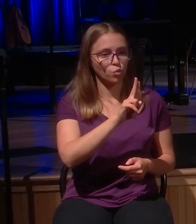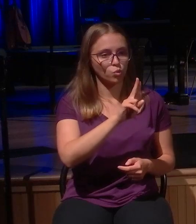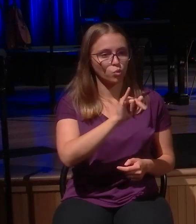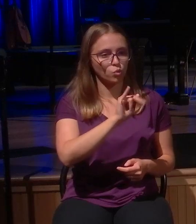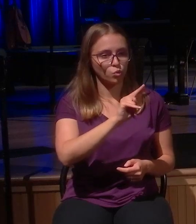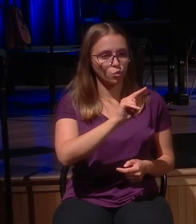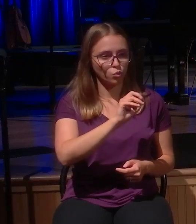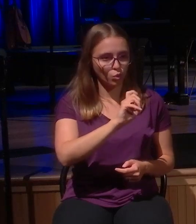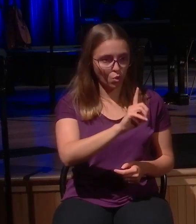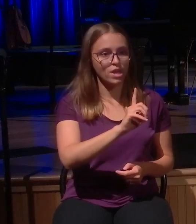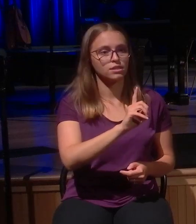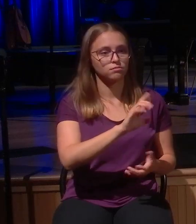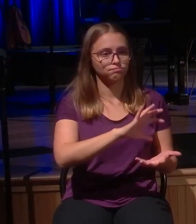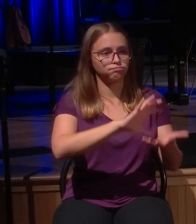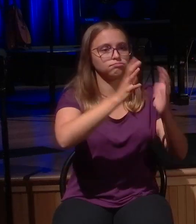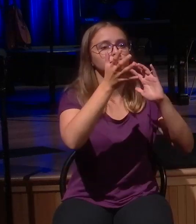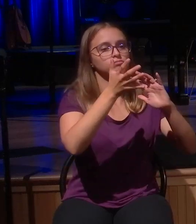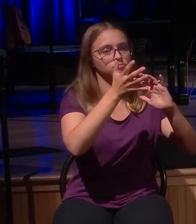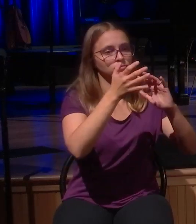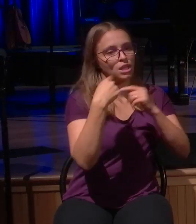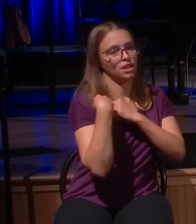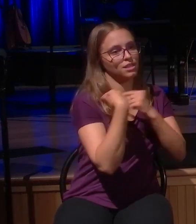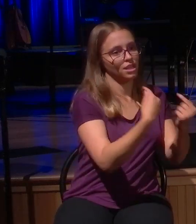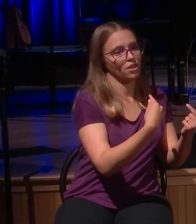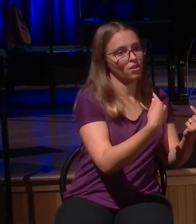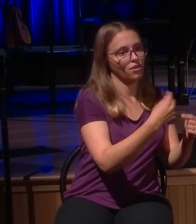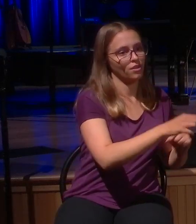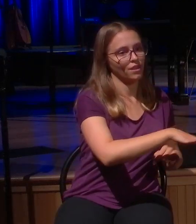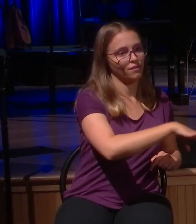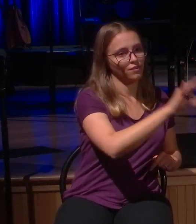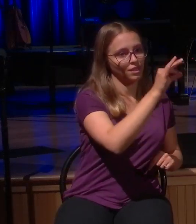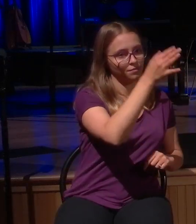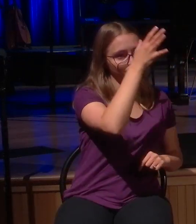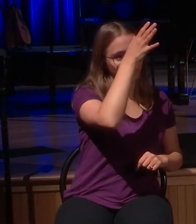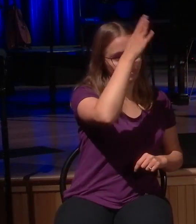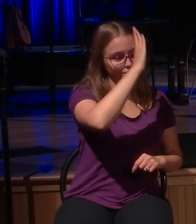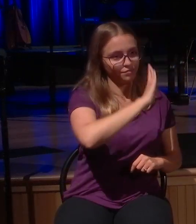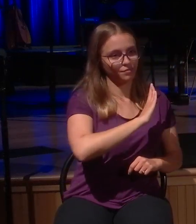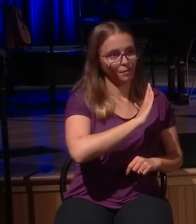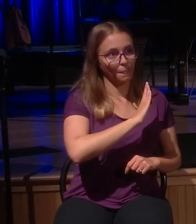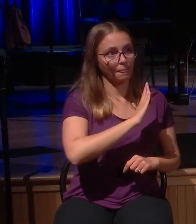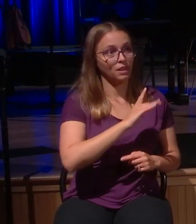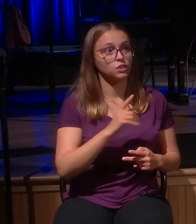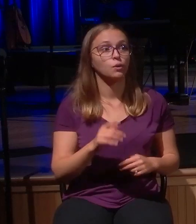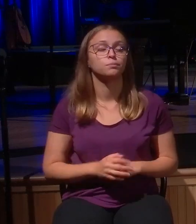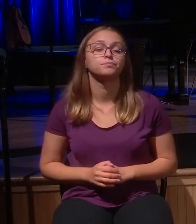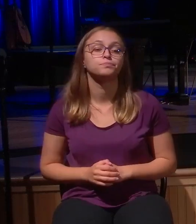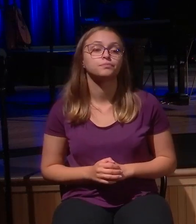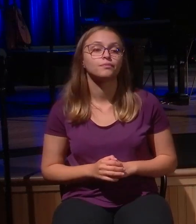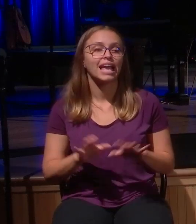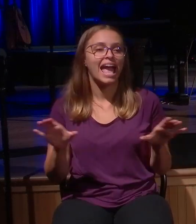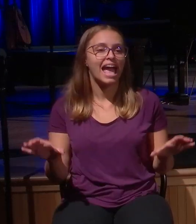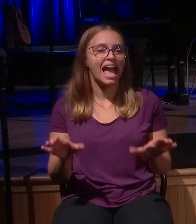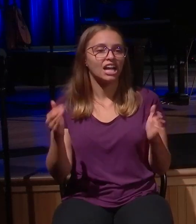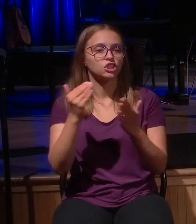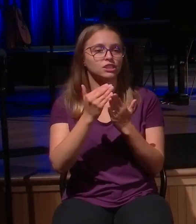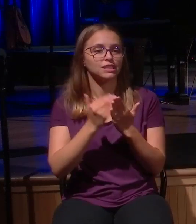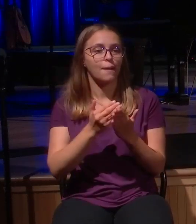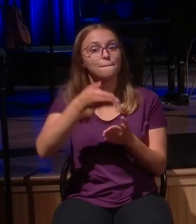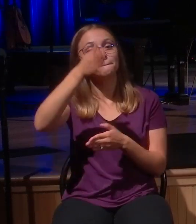Parents, keep praying. Parents, keep praying. Let the far country do its work. That's what our guest speaker said